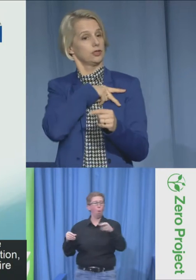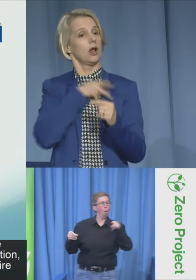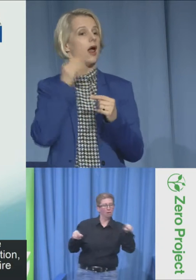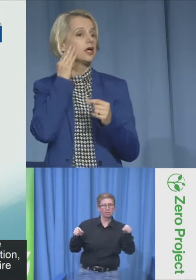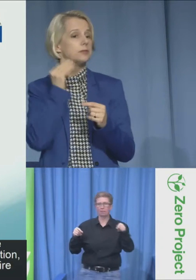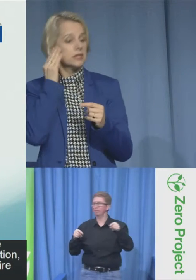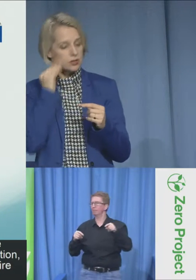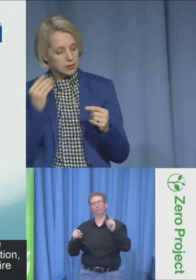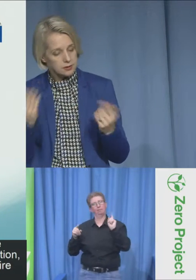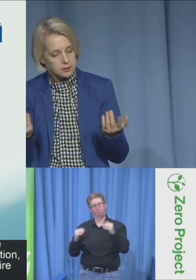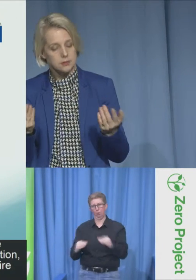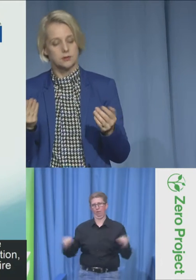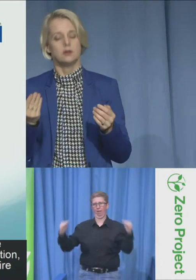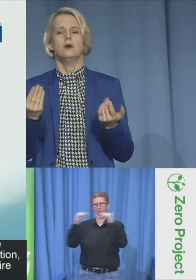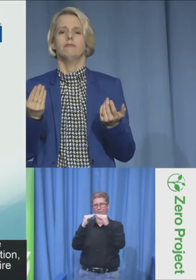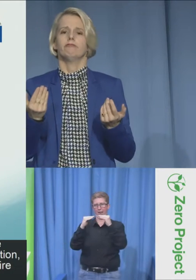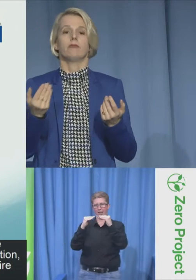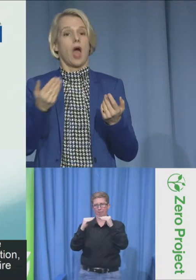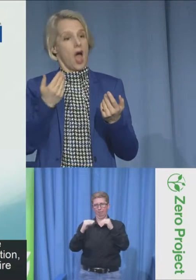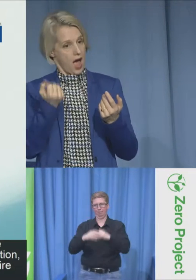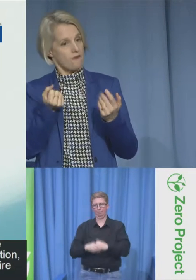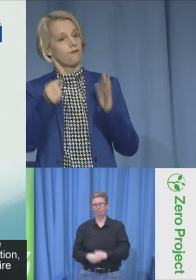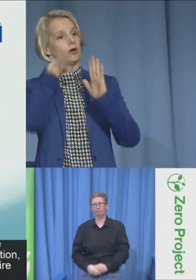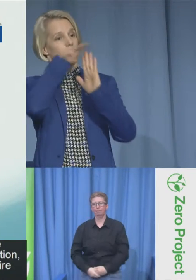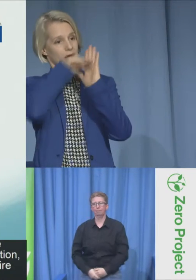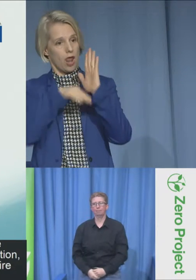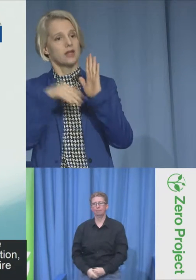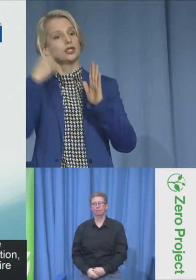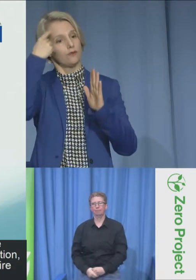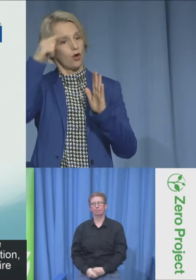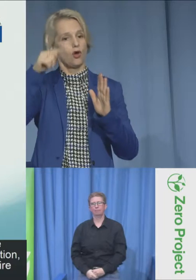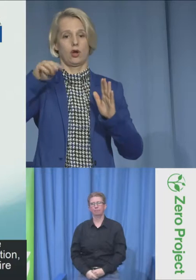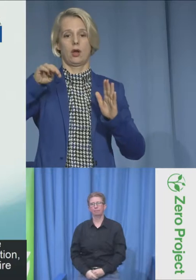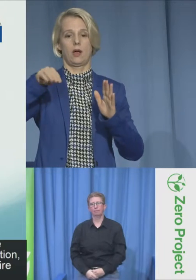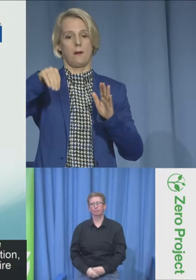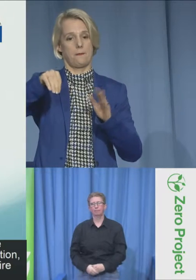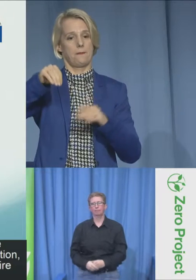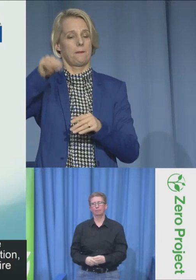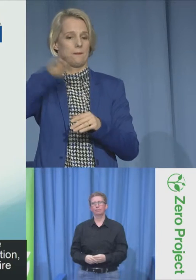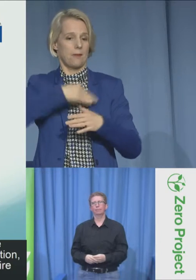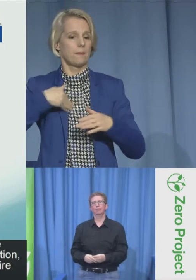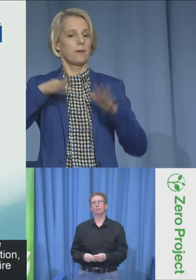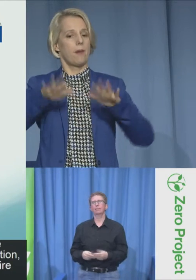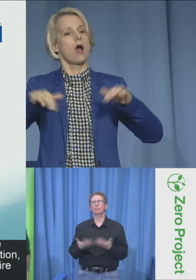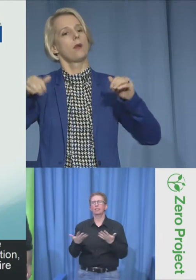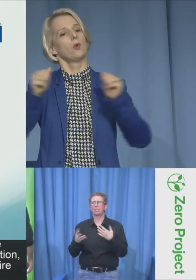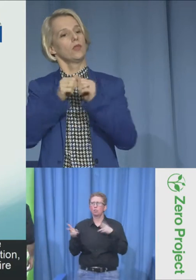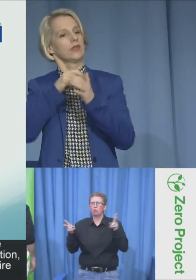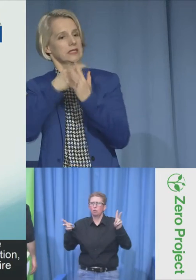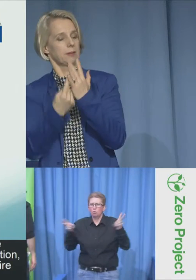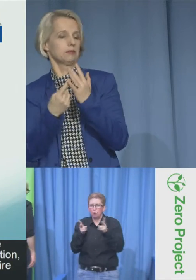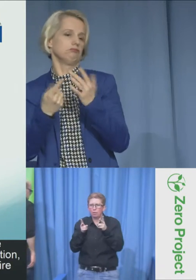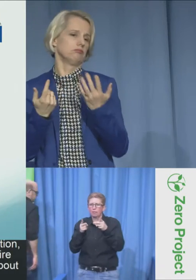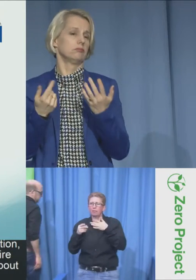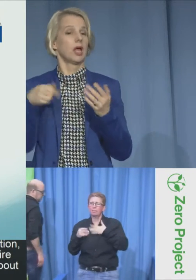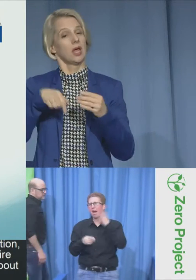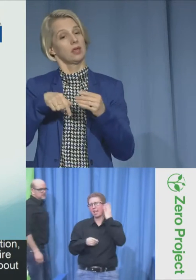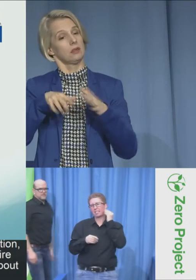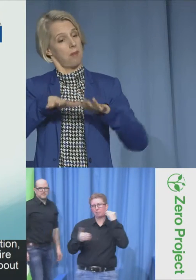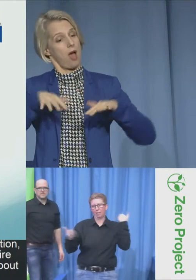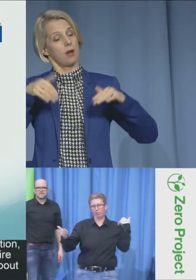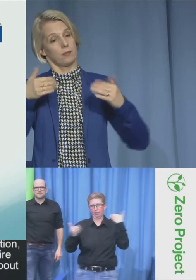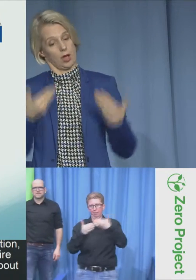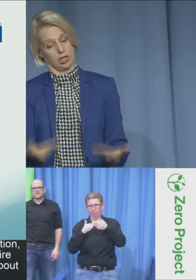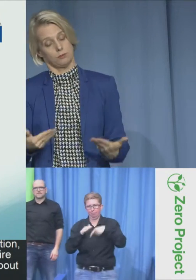So I want to go a little bit more in depth about my own personal experience. There are regulations for members of